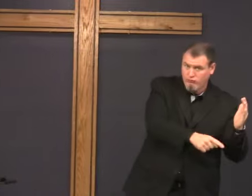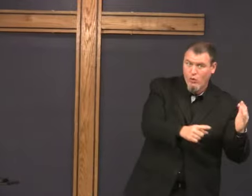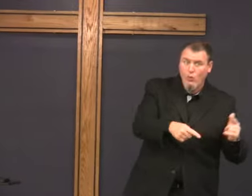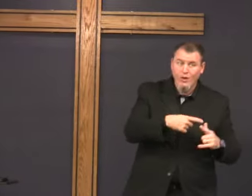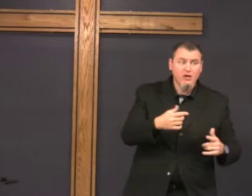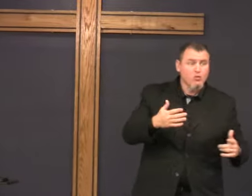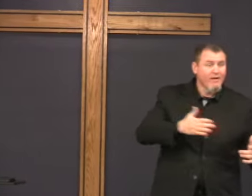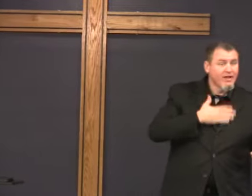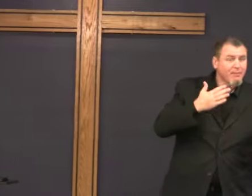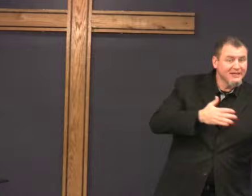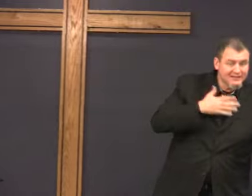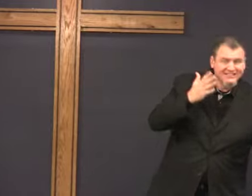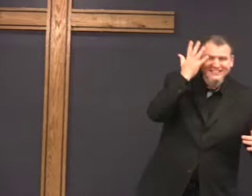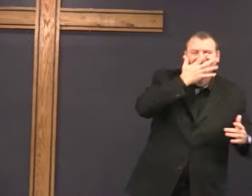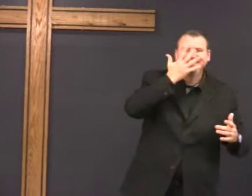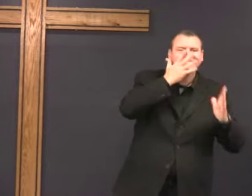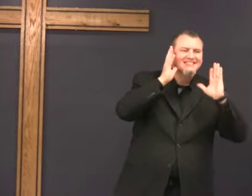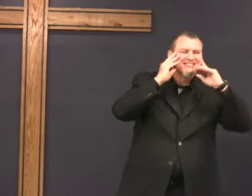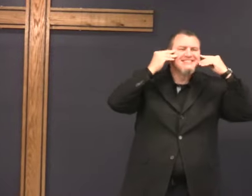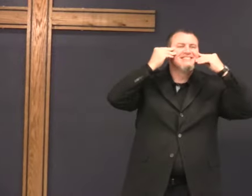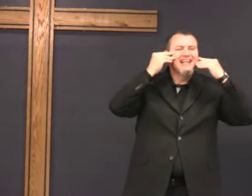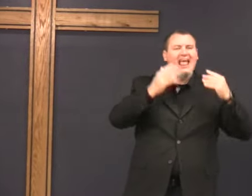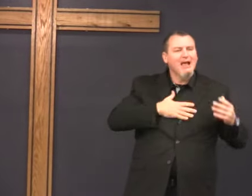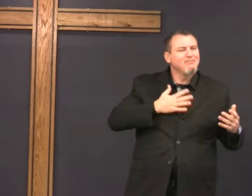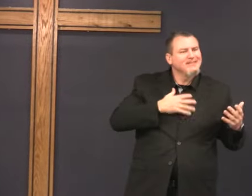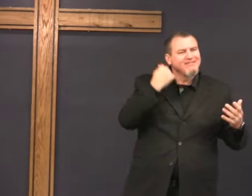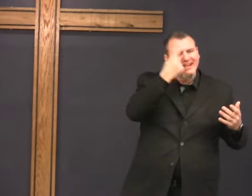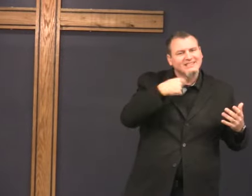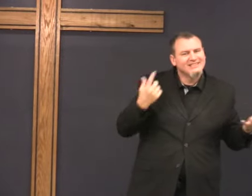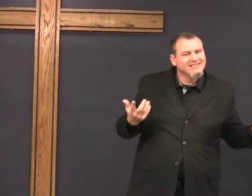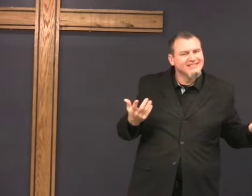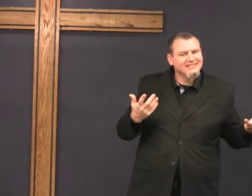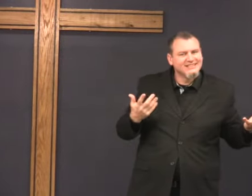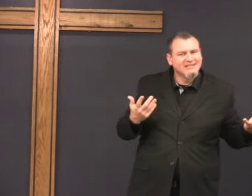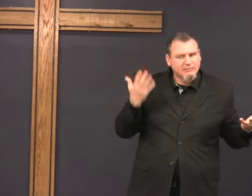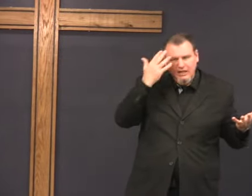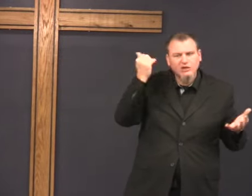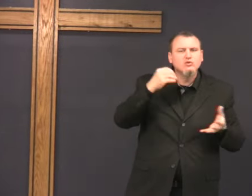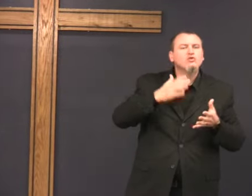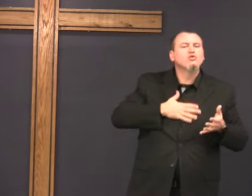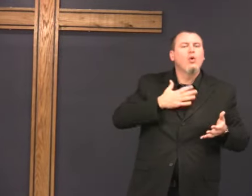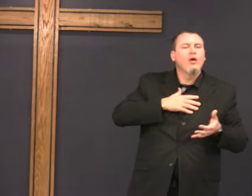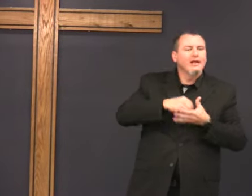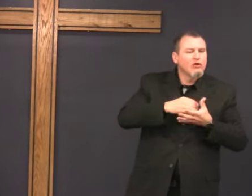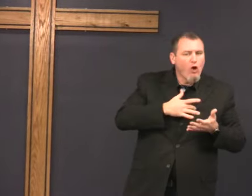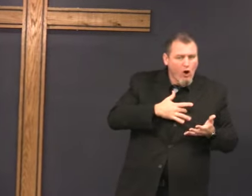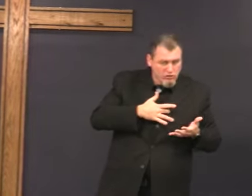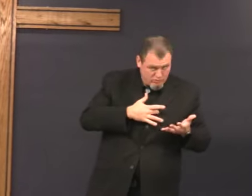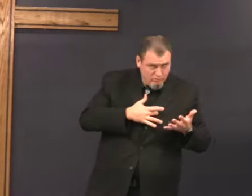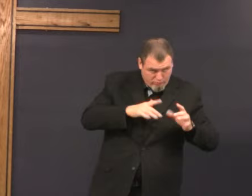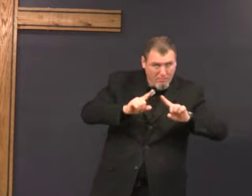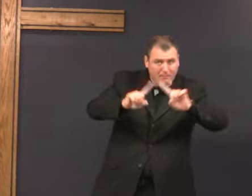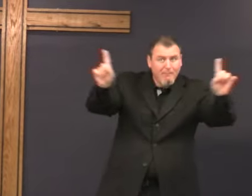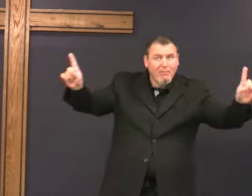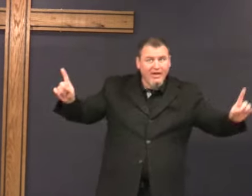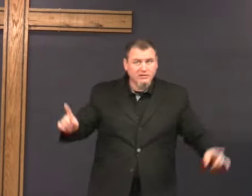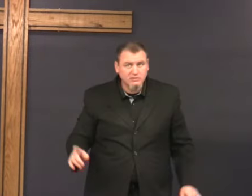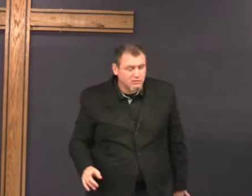the comparison you know happy heart means you have a smile on your face